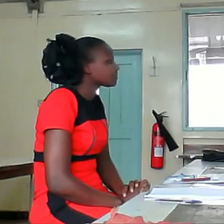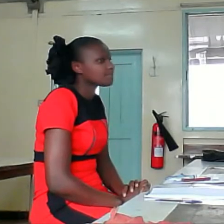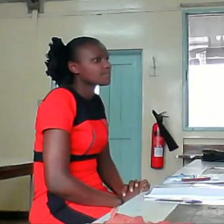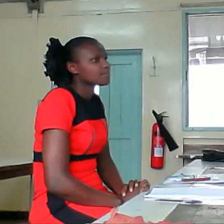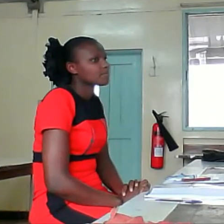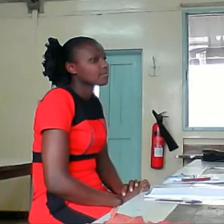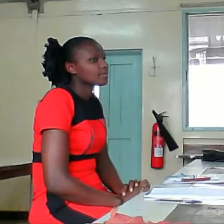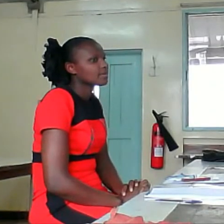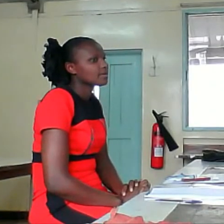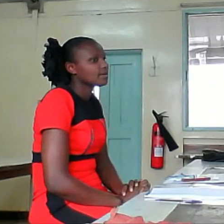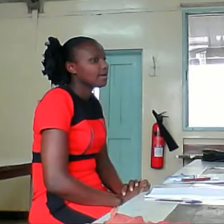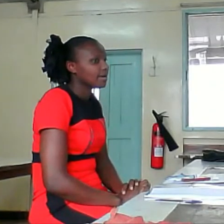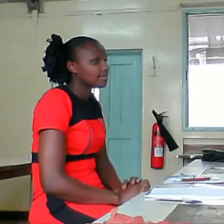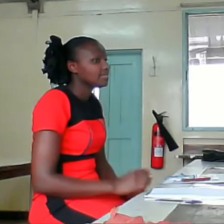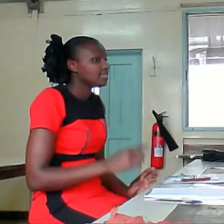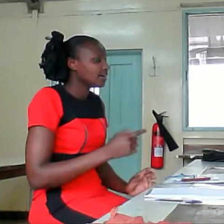Vaccine. Corona.